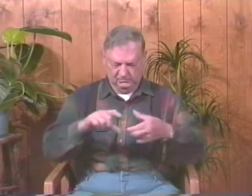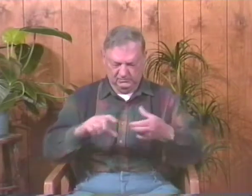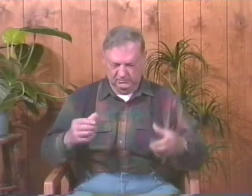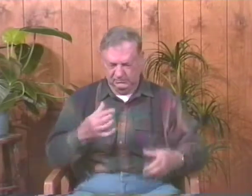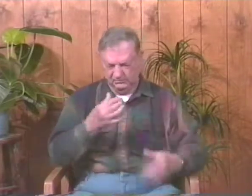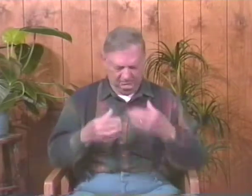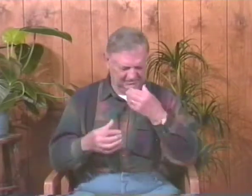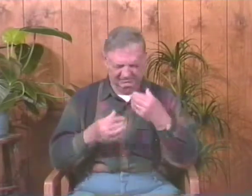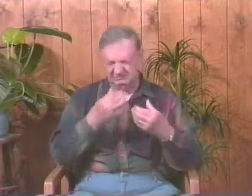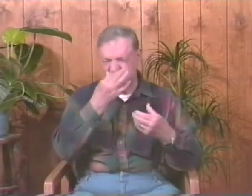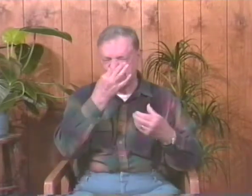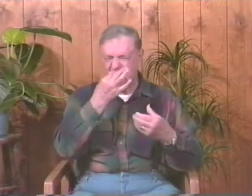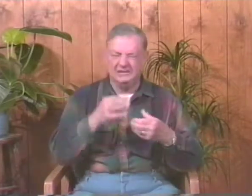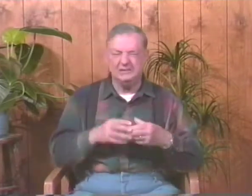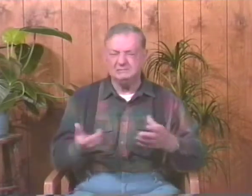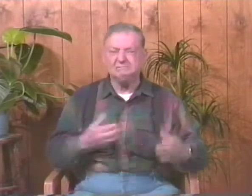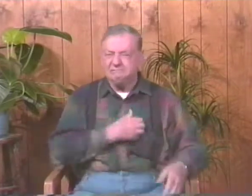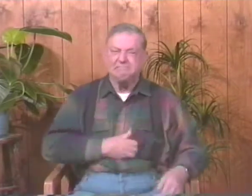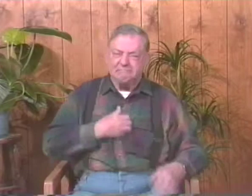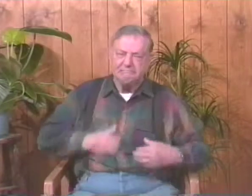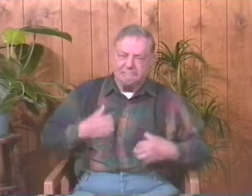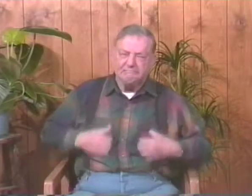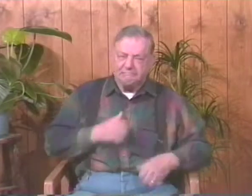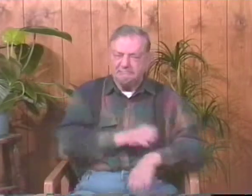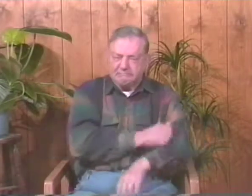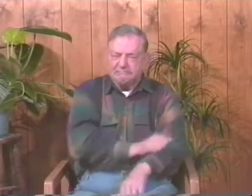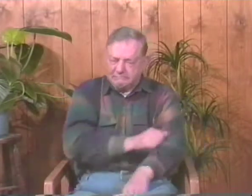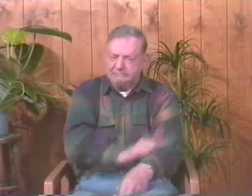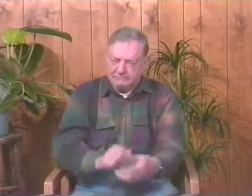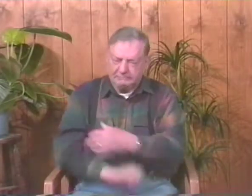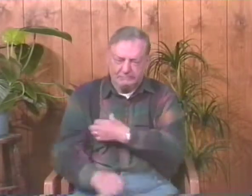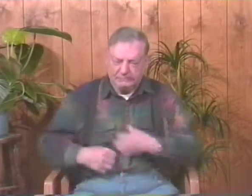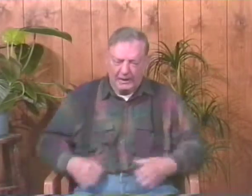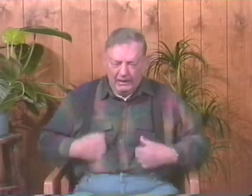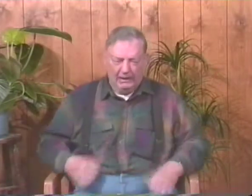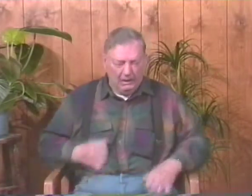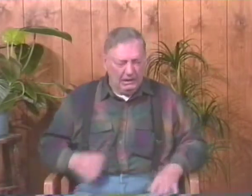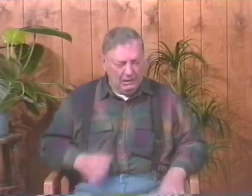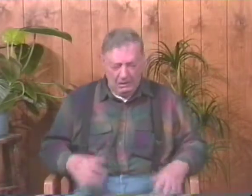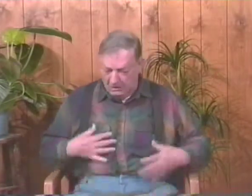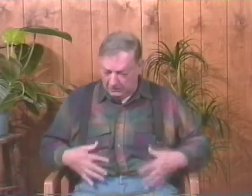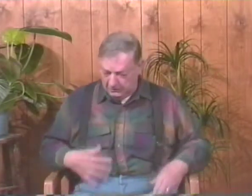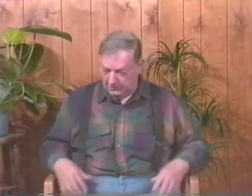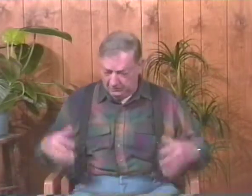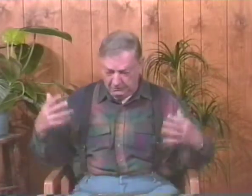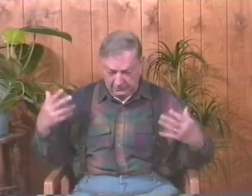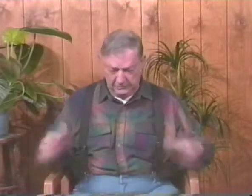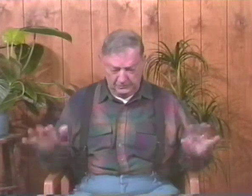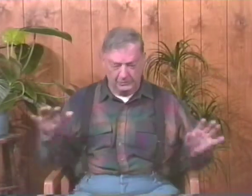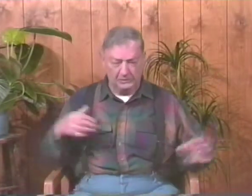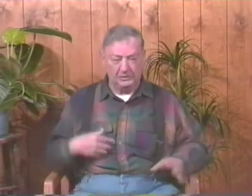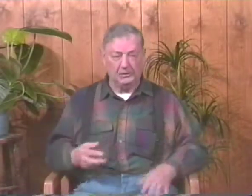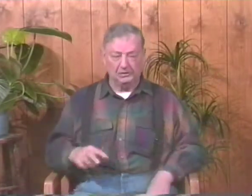there. And it smelled terrible. So I had to scrub myself with this brown soap and wash up.